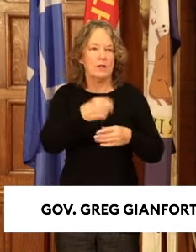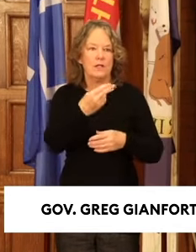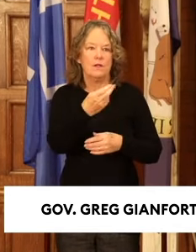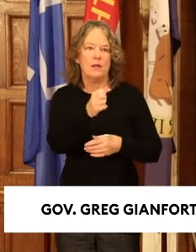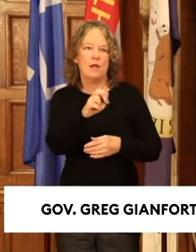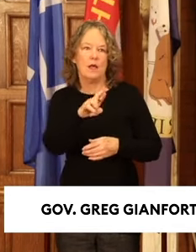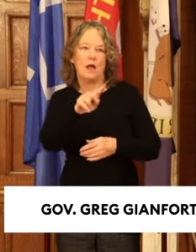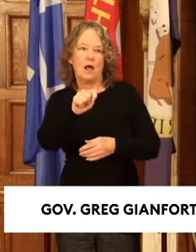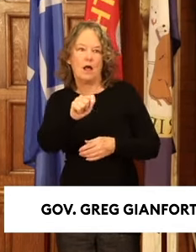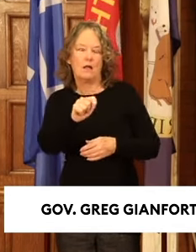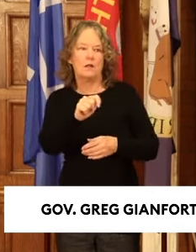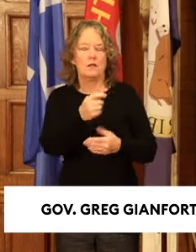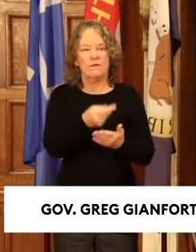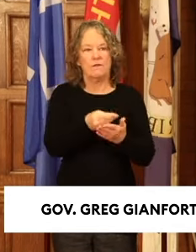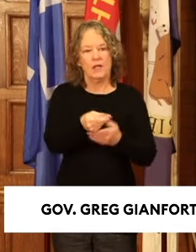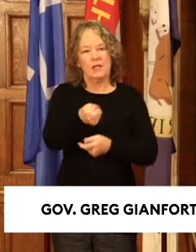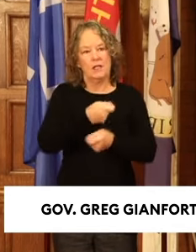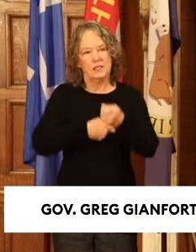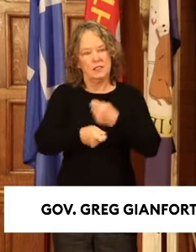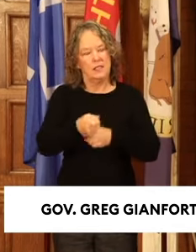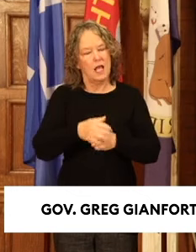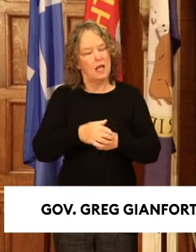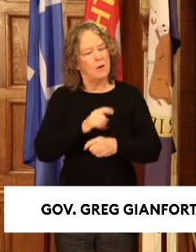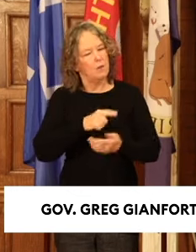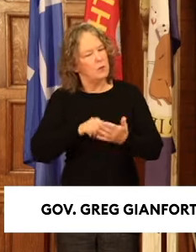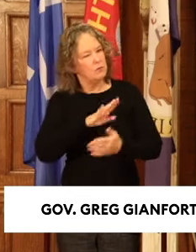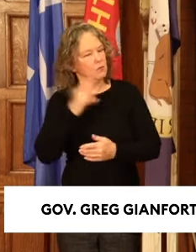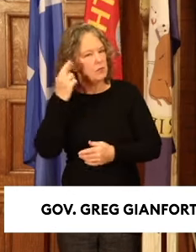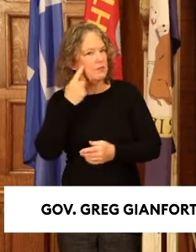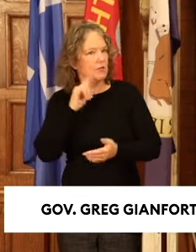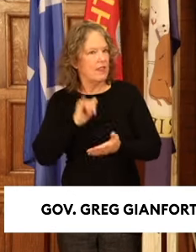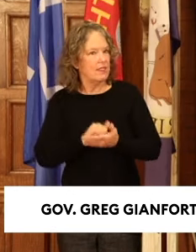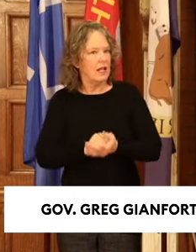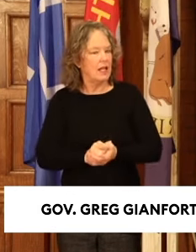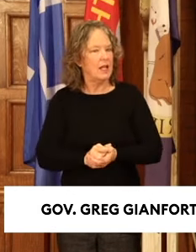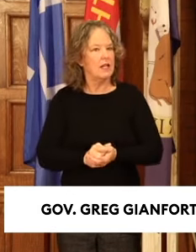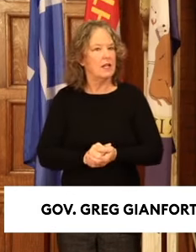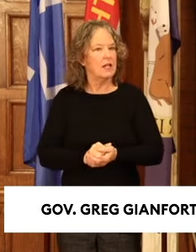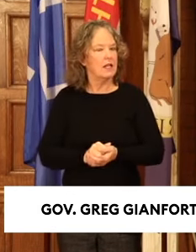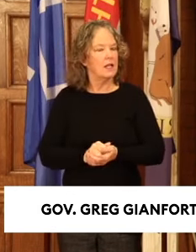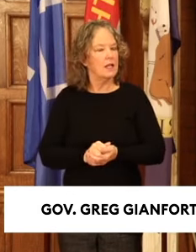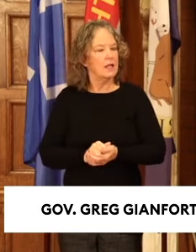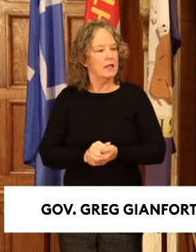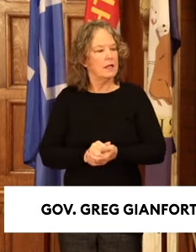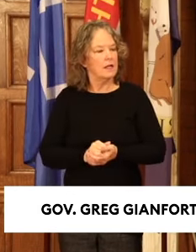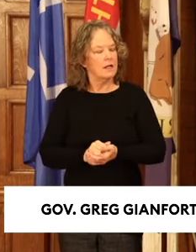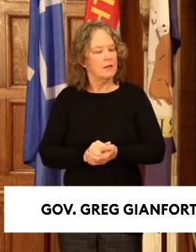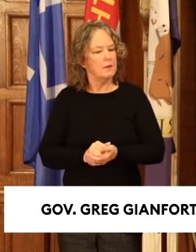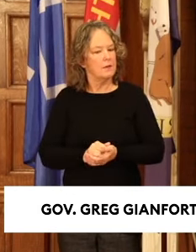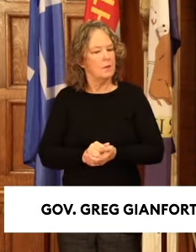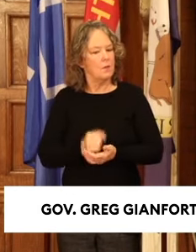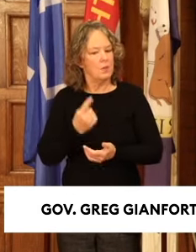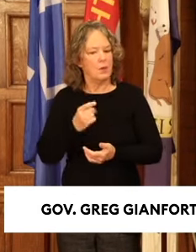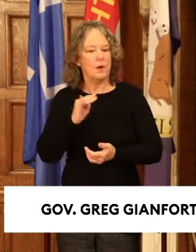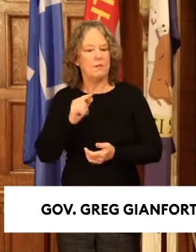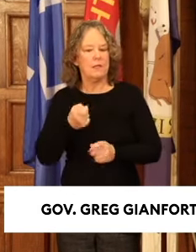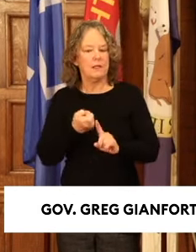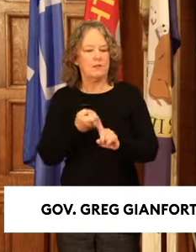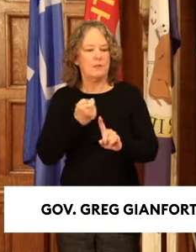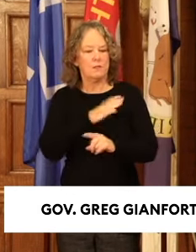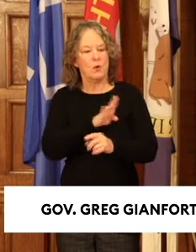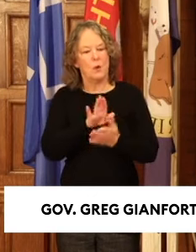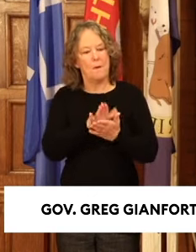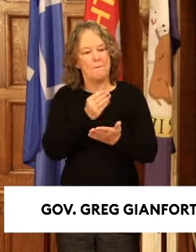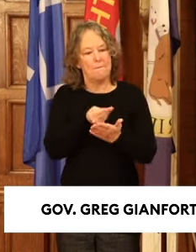reasoning for those kinds of budget shifts? Because I know Representative Bertolio's bill is directly from your budget. Yeah, so I laid out our priorities